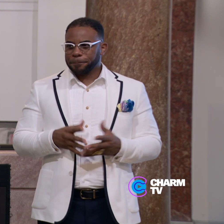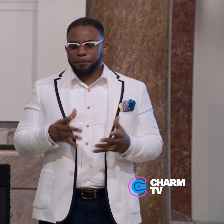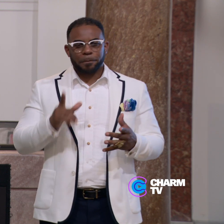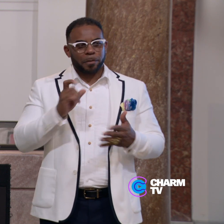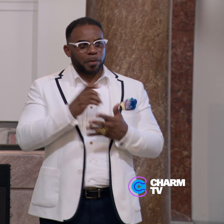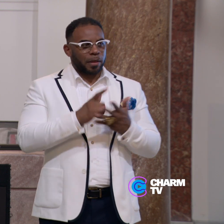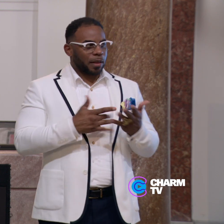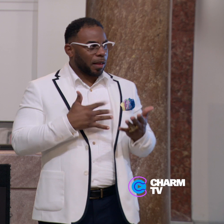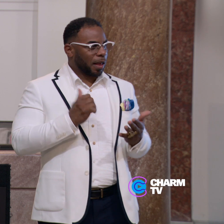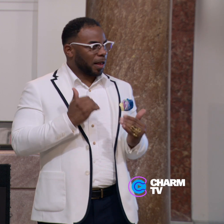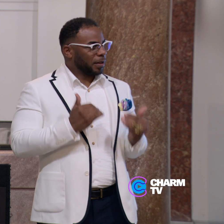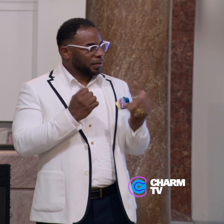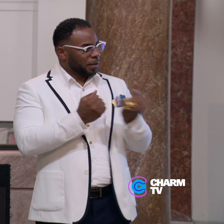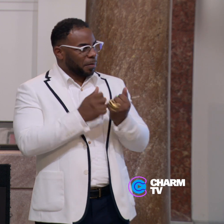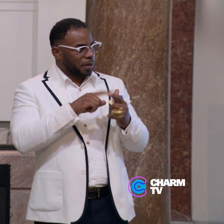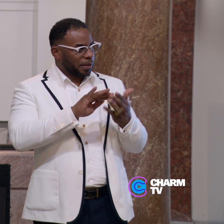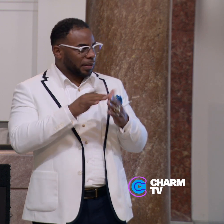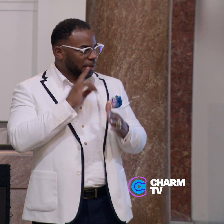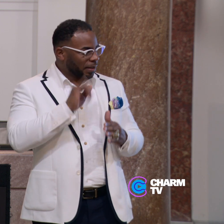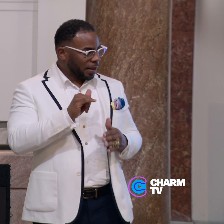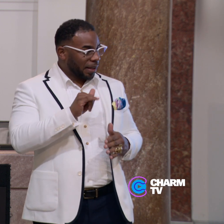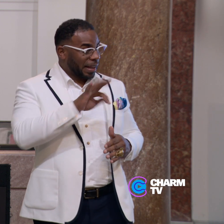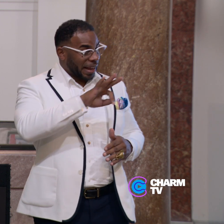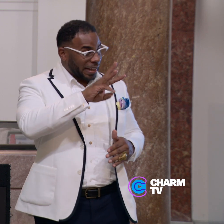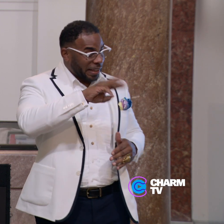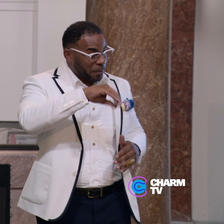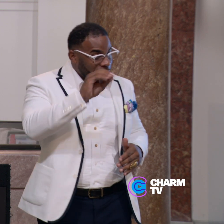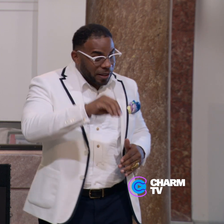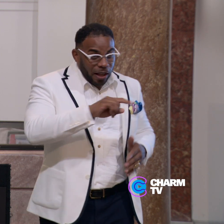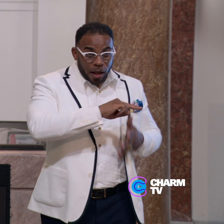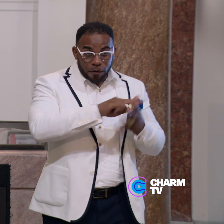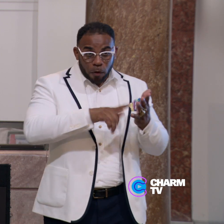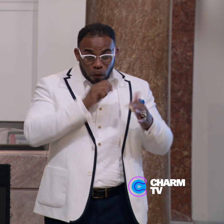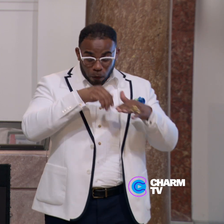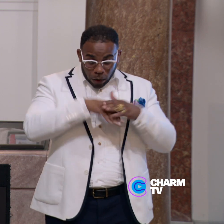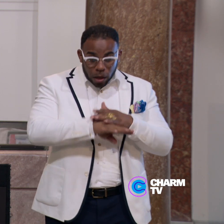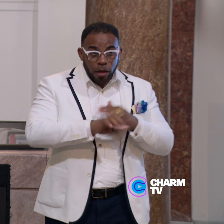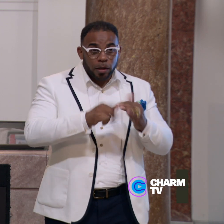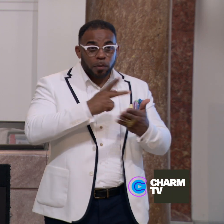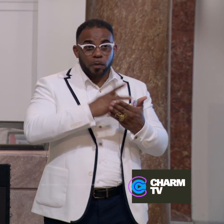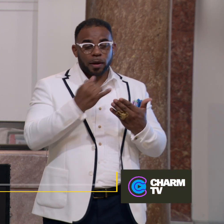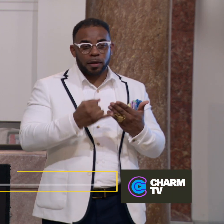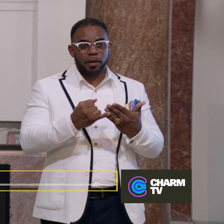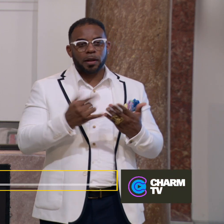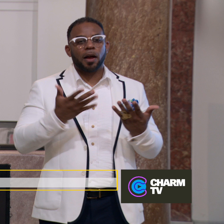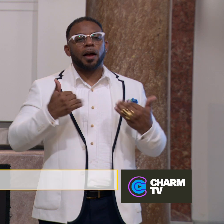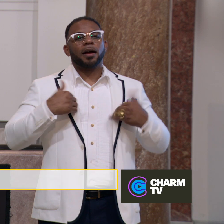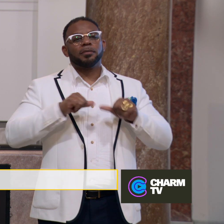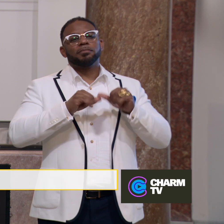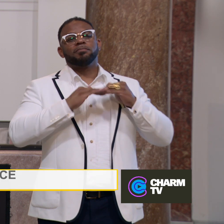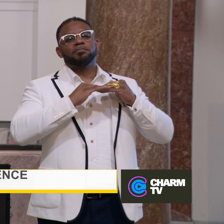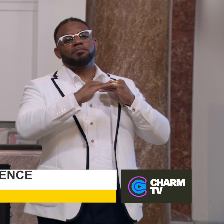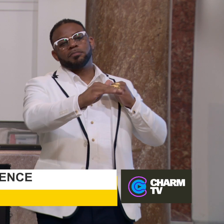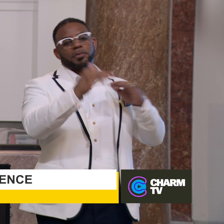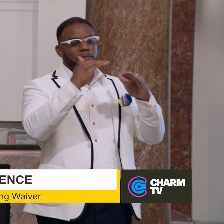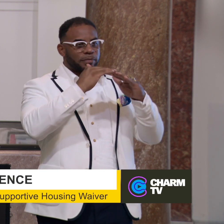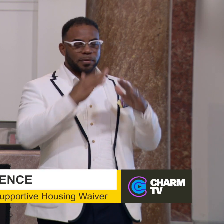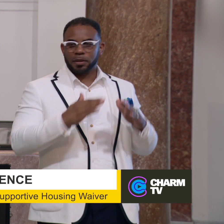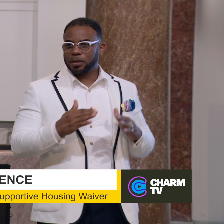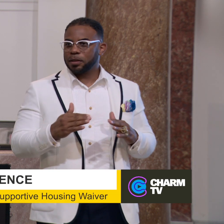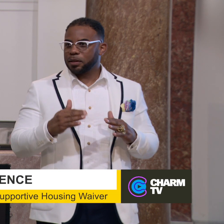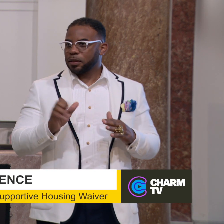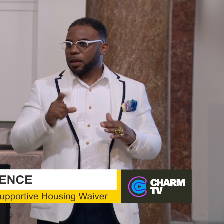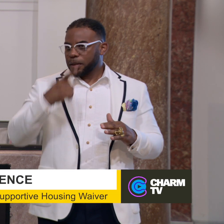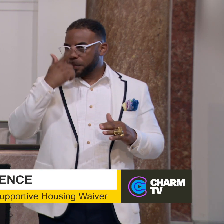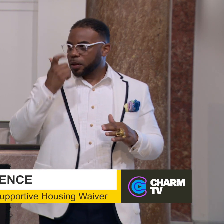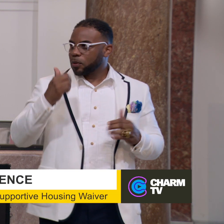one of the things I'll lift up about the city is 96% of those that have come through this project have remained stably housed and that